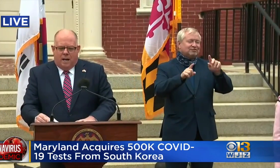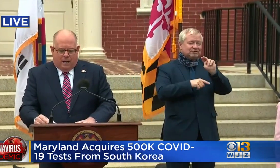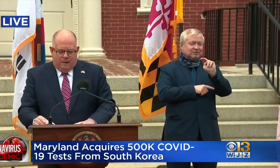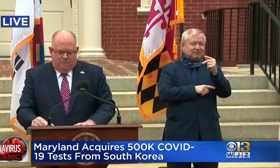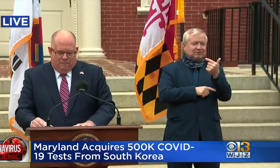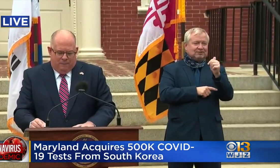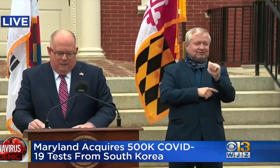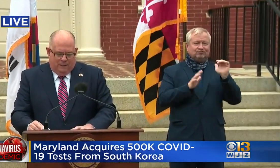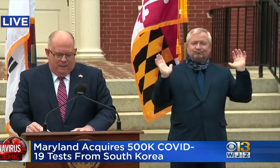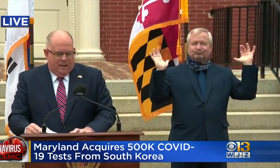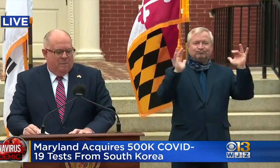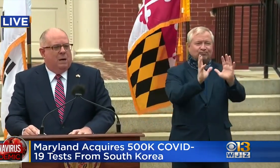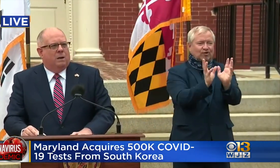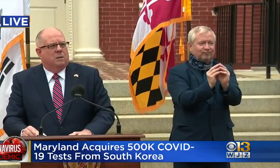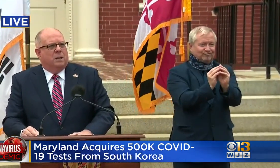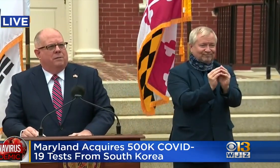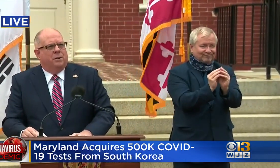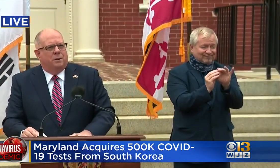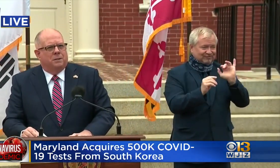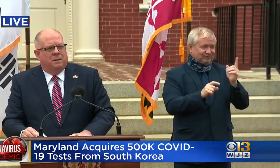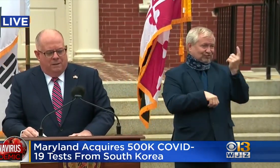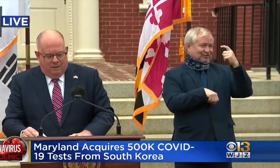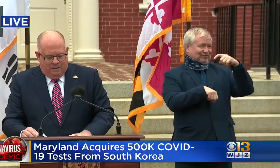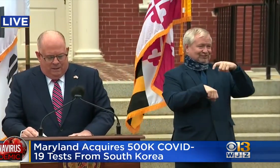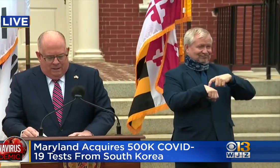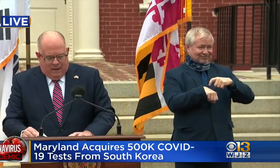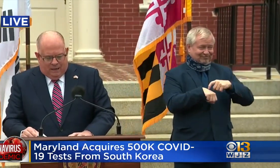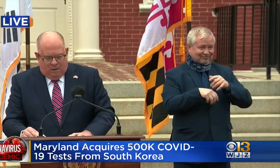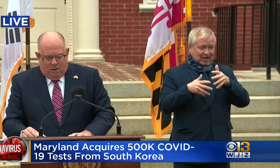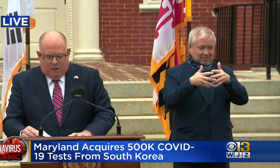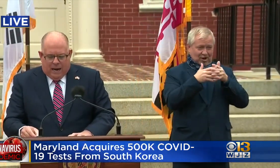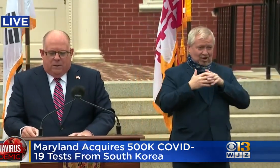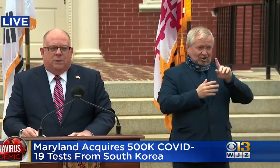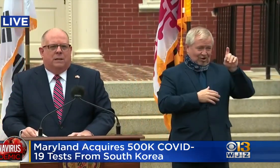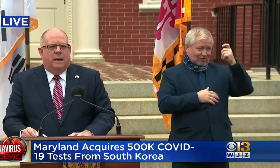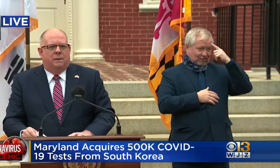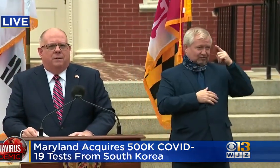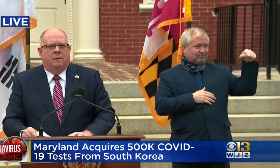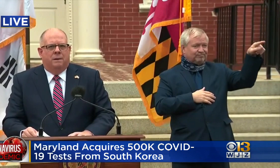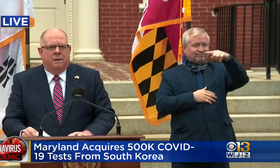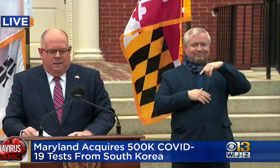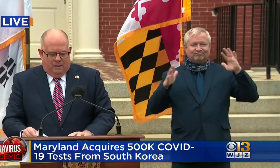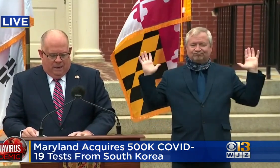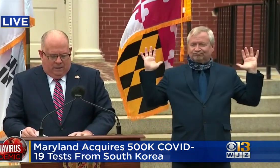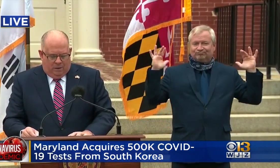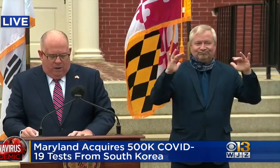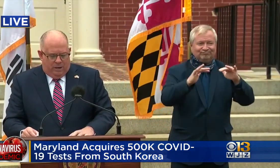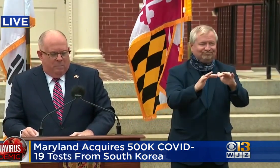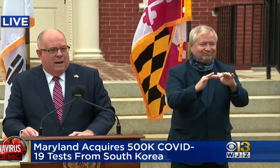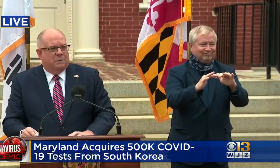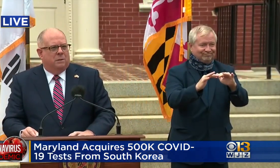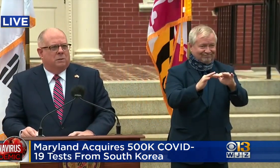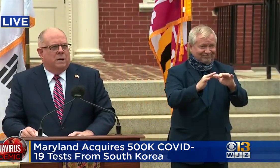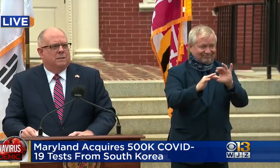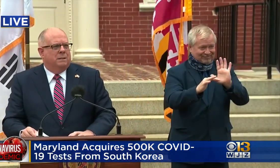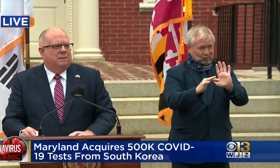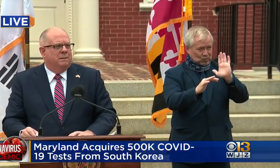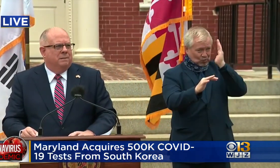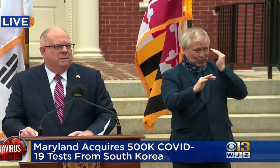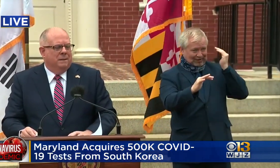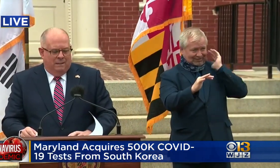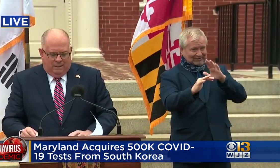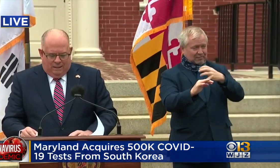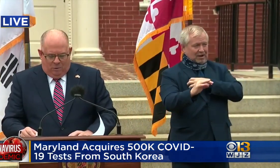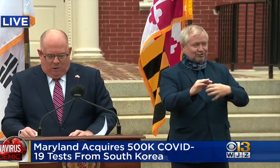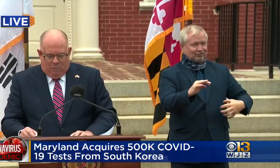first time that America's governors had all gathered together at the Korean ambassador's residence.